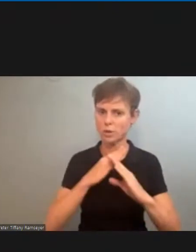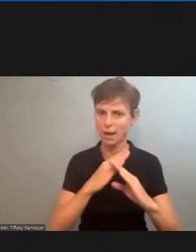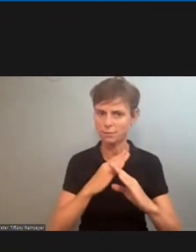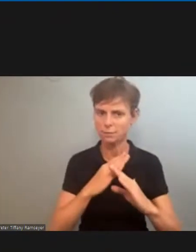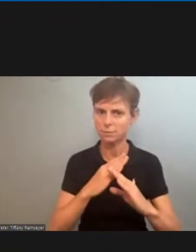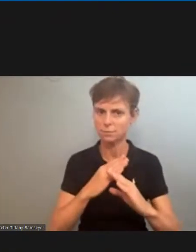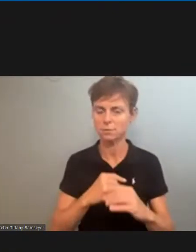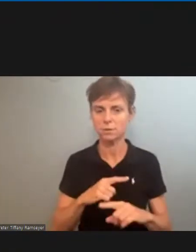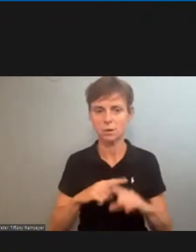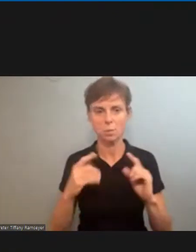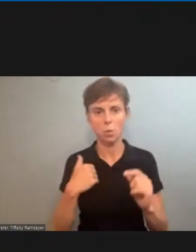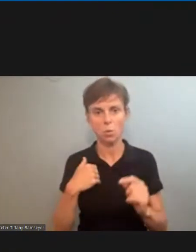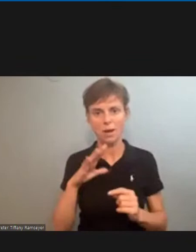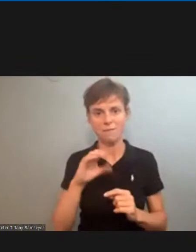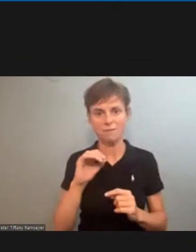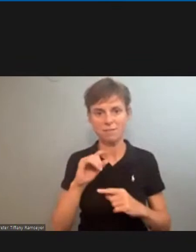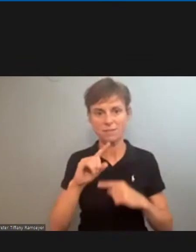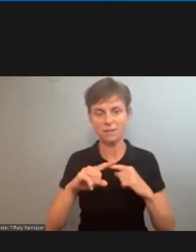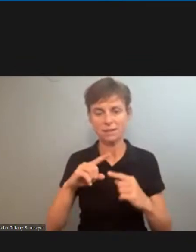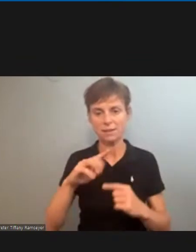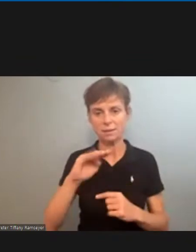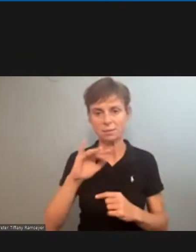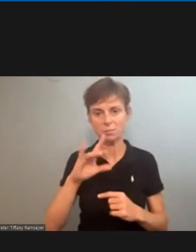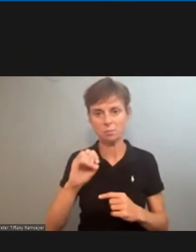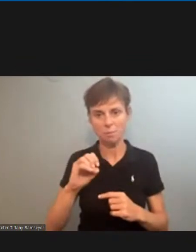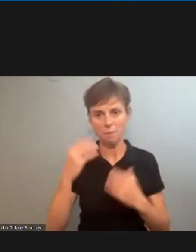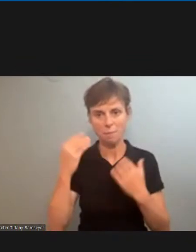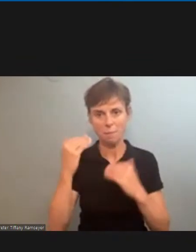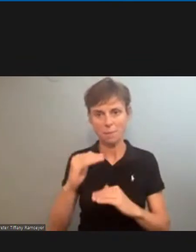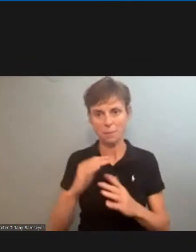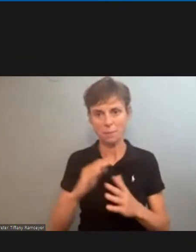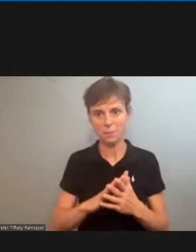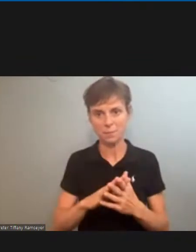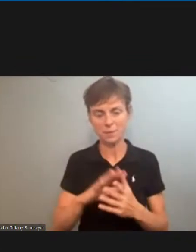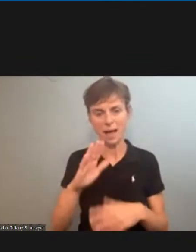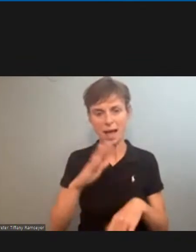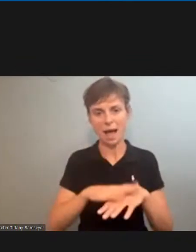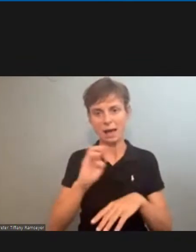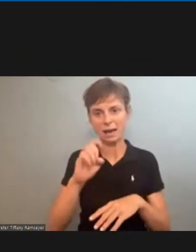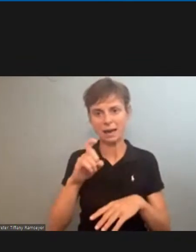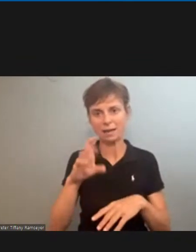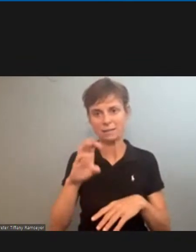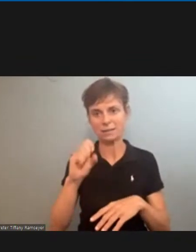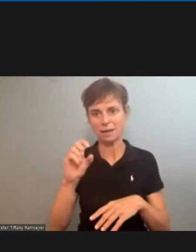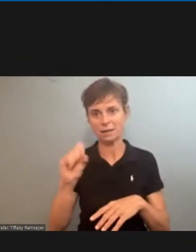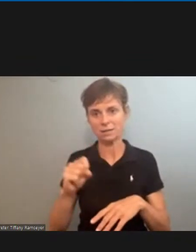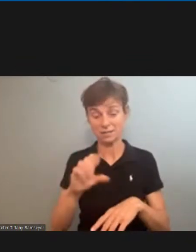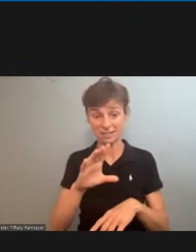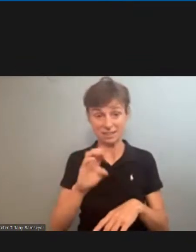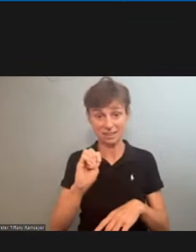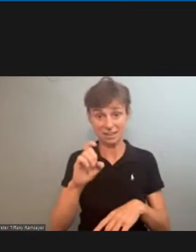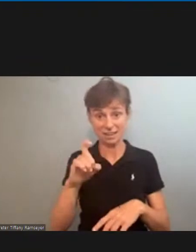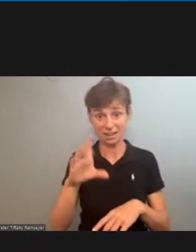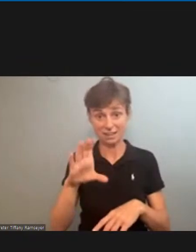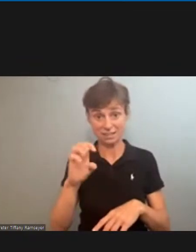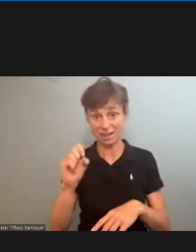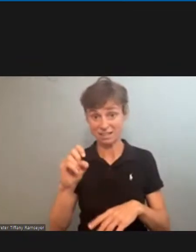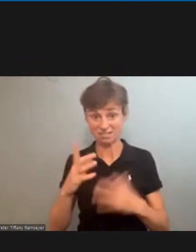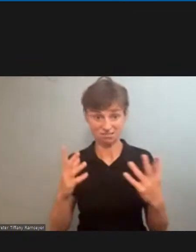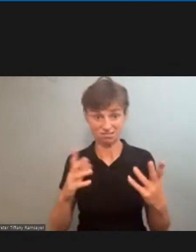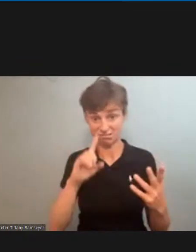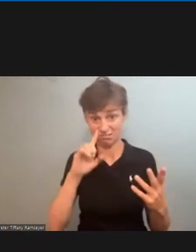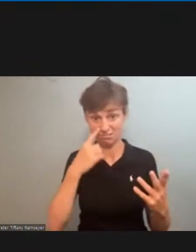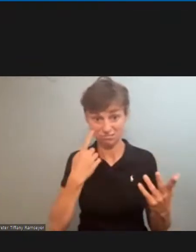have the 50 mile limit on excess it's a wonderful right accessing is no fun but it sure beats the layoff and that's the